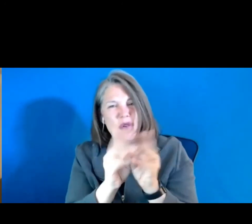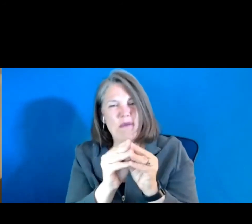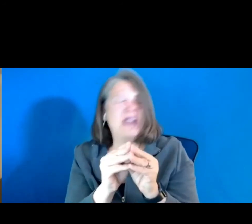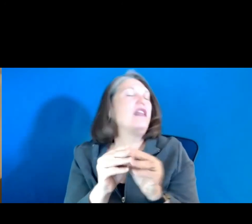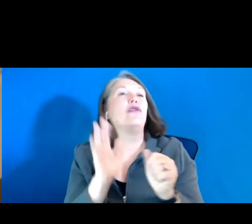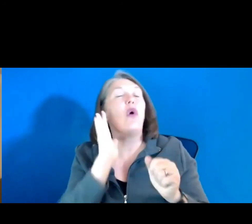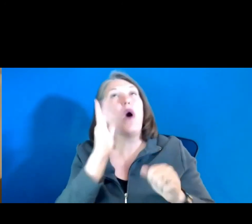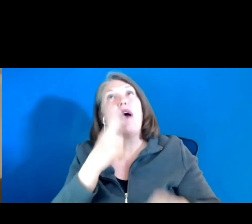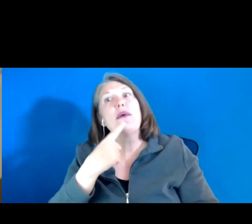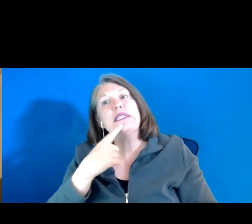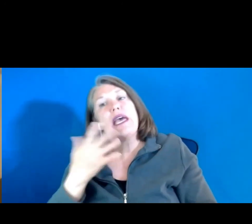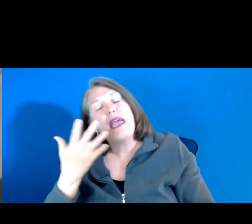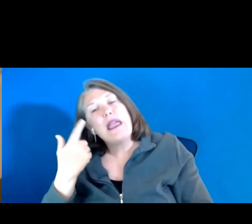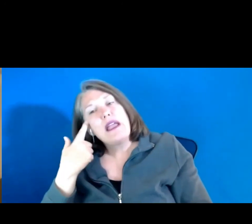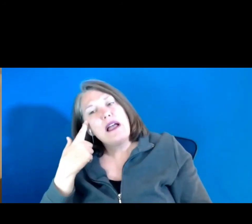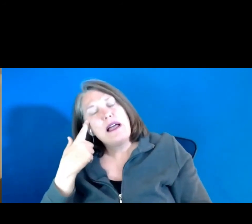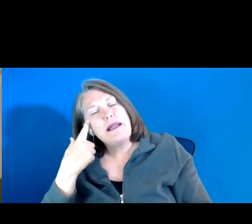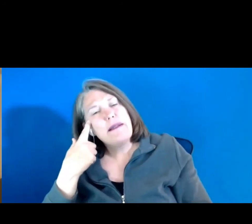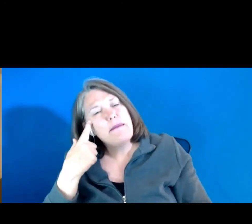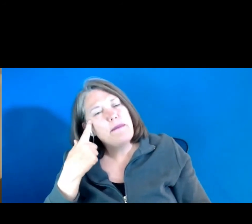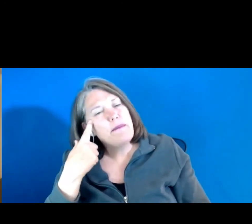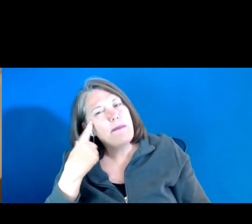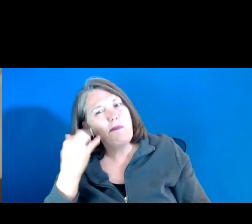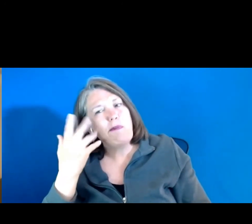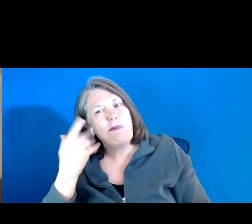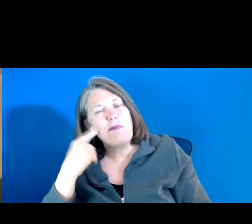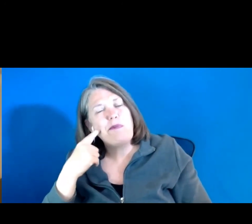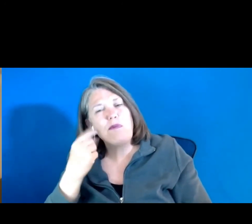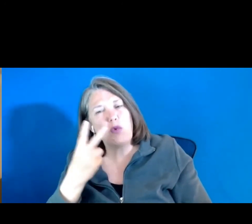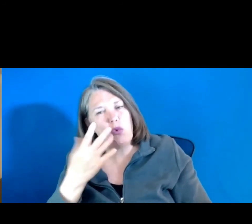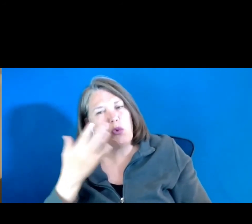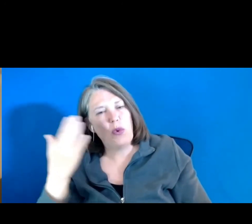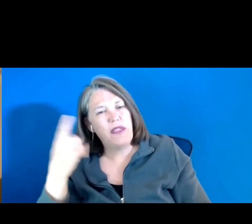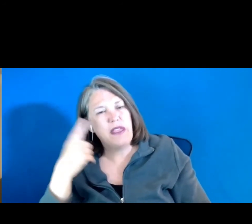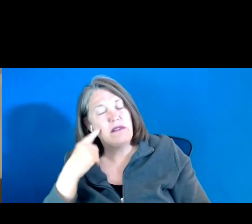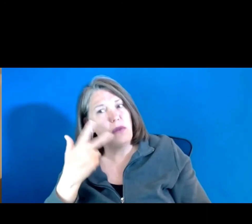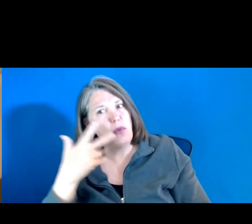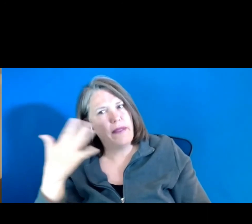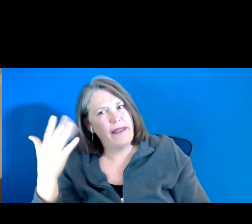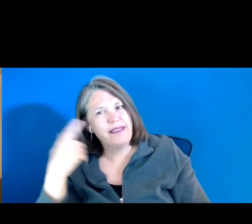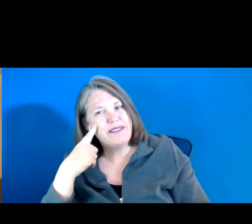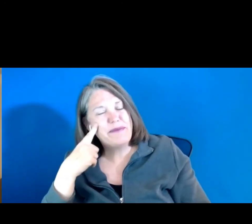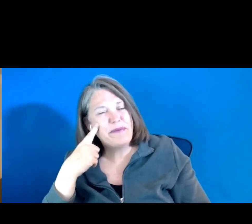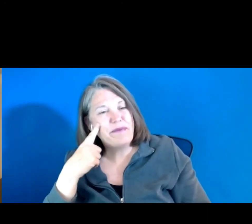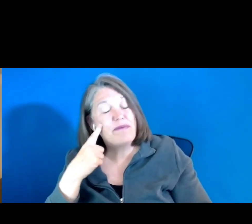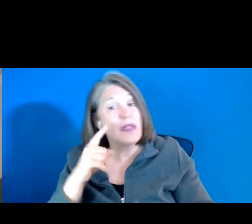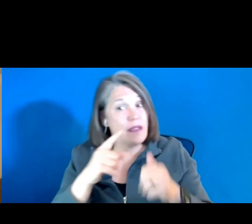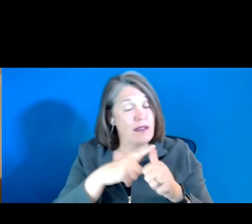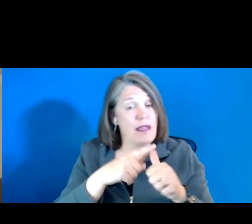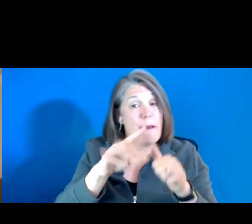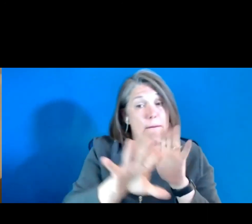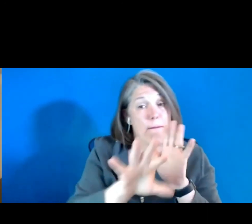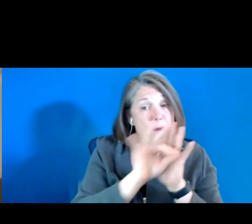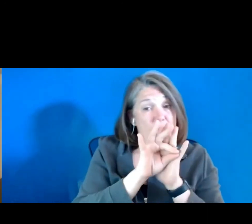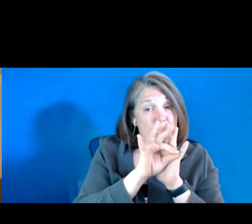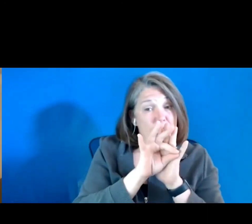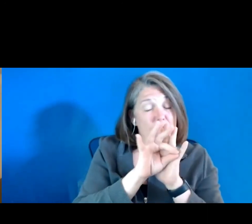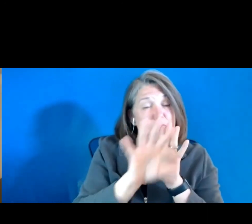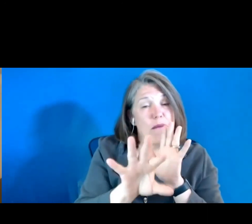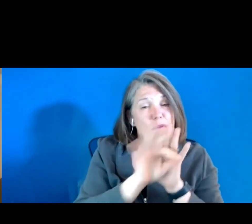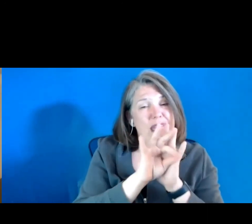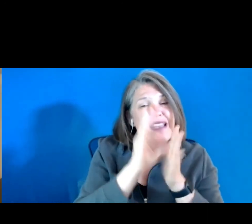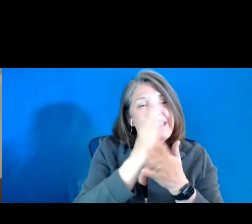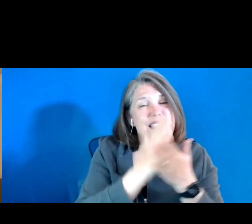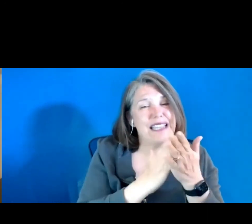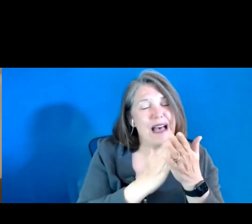say two things, three things here. Pick one, pick, pick some of